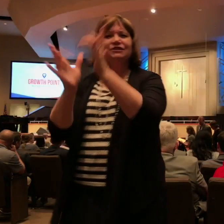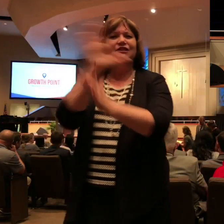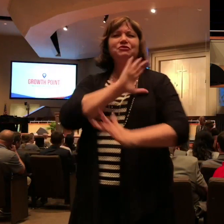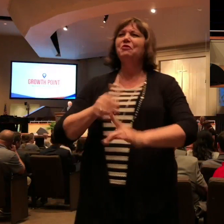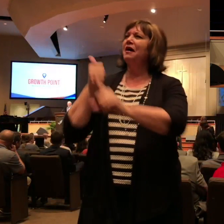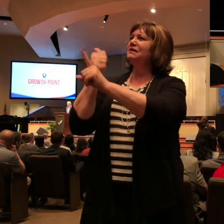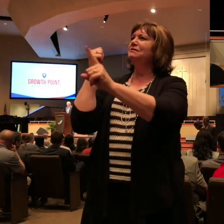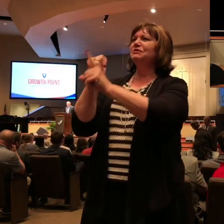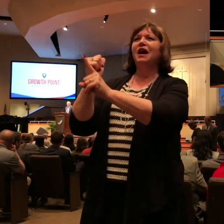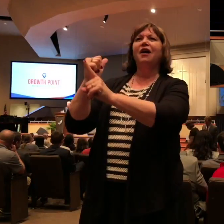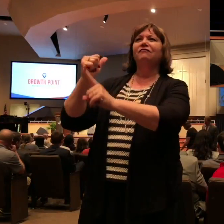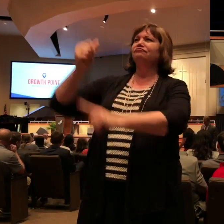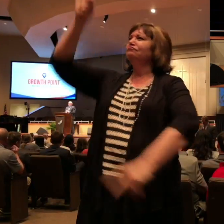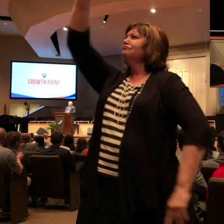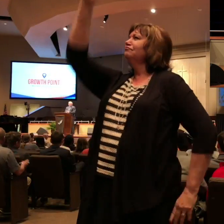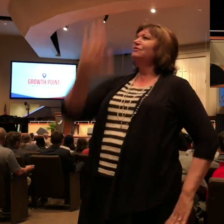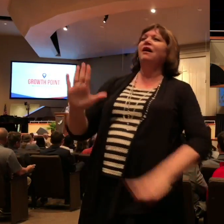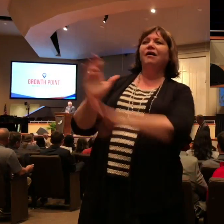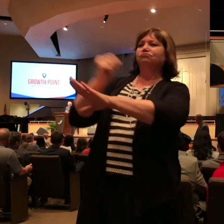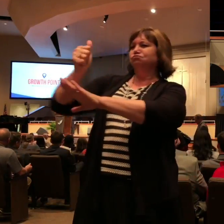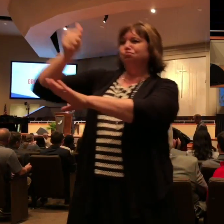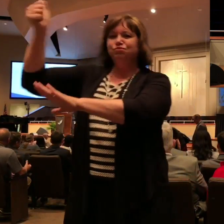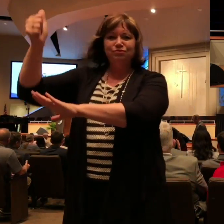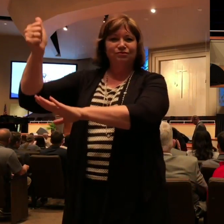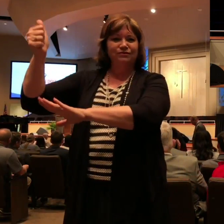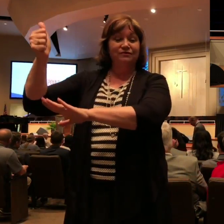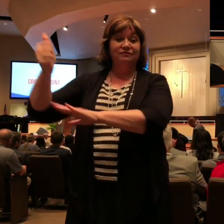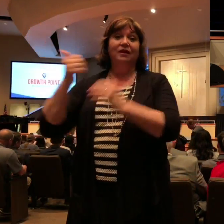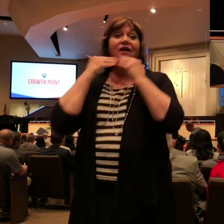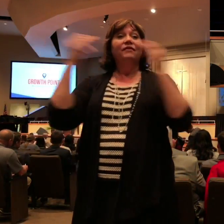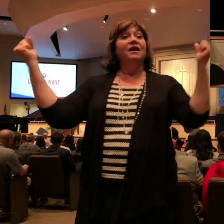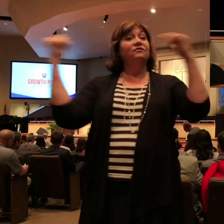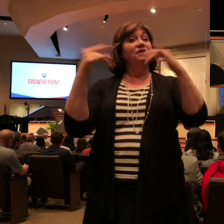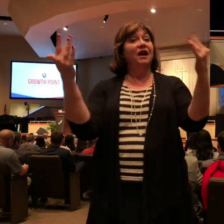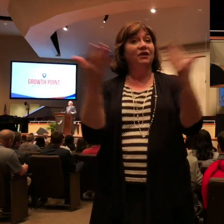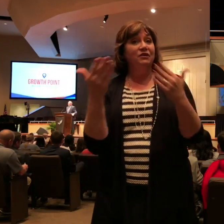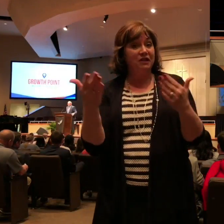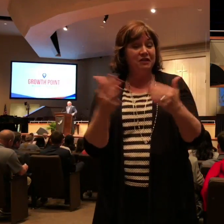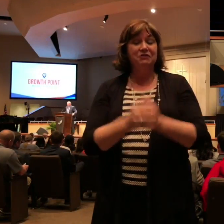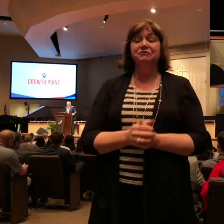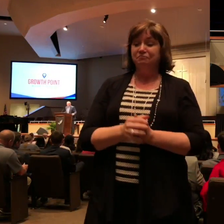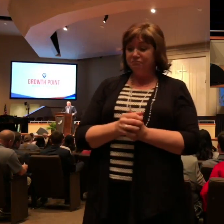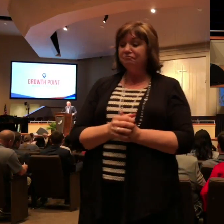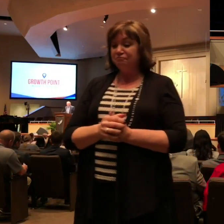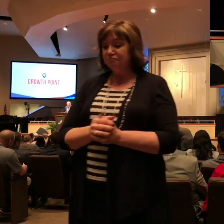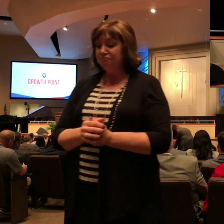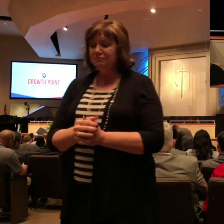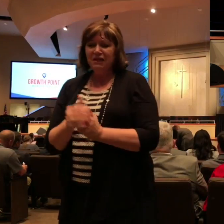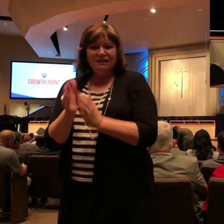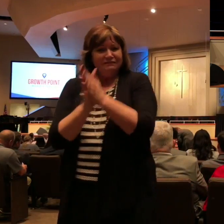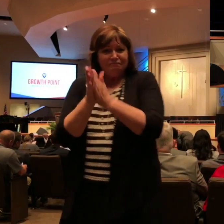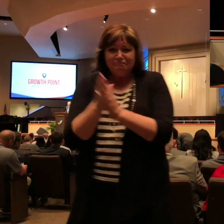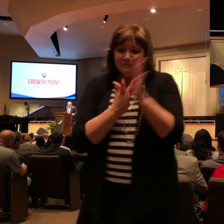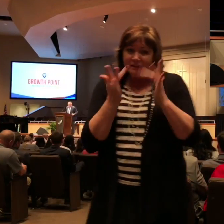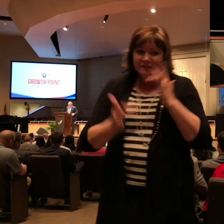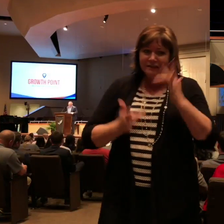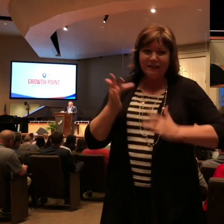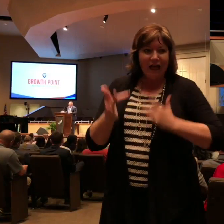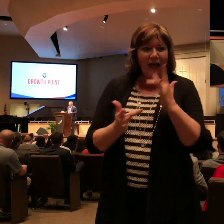Thank you for being here tonight and being in your place in this midweek service as we kick off these electives. And we're looking forward to the next